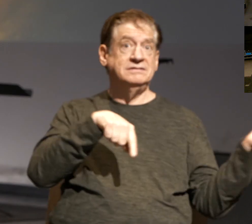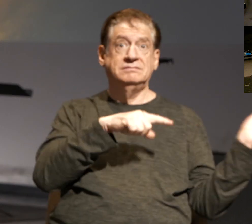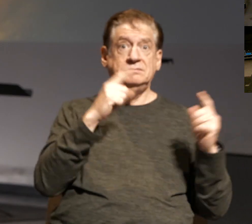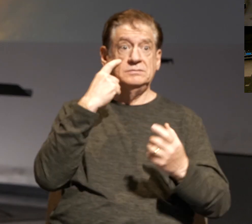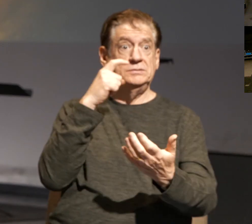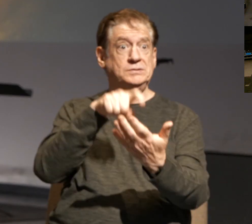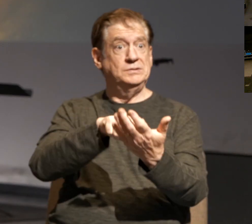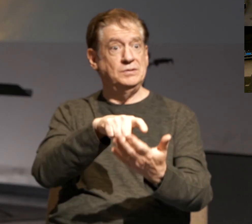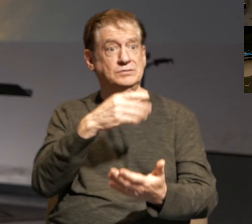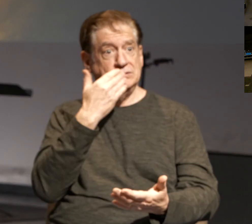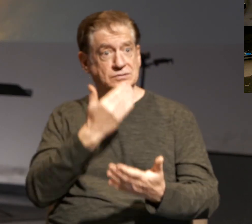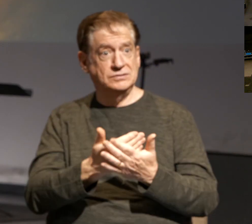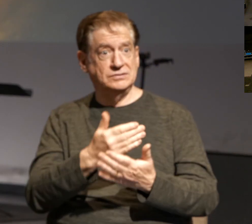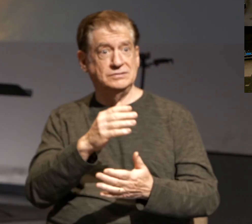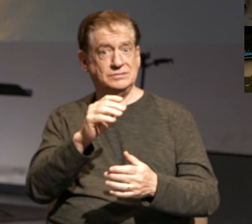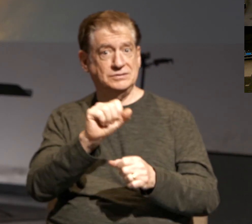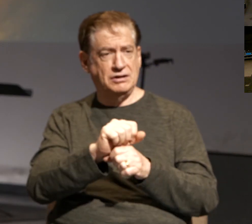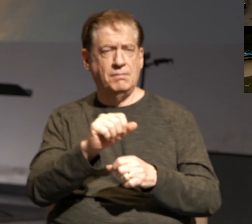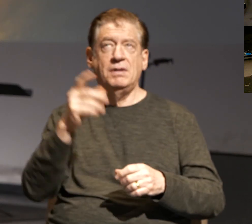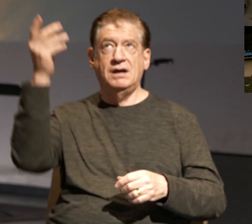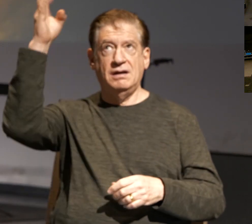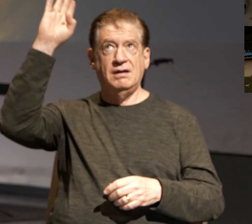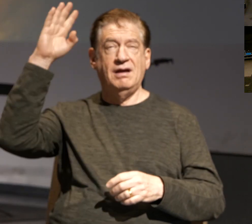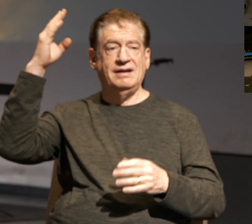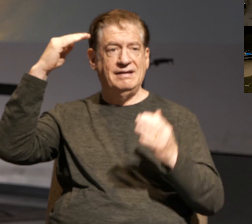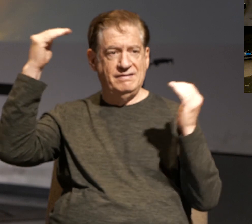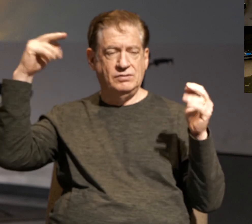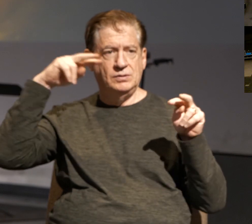but our God in heaven is watching.